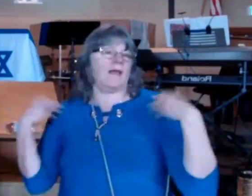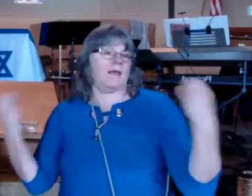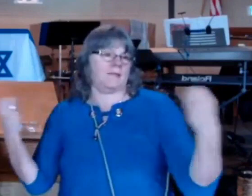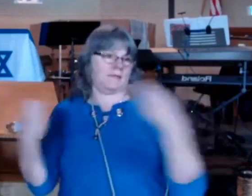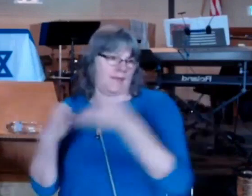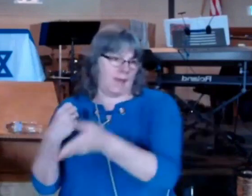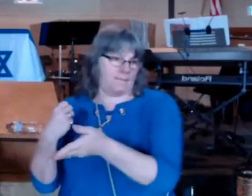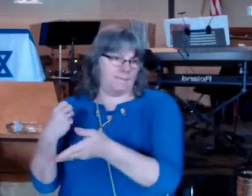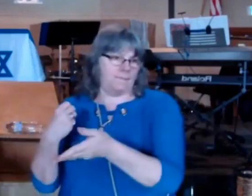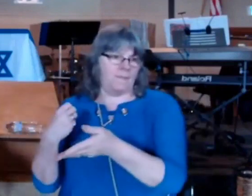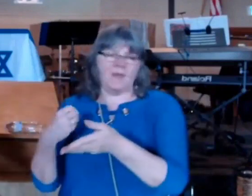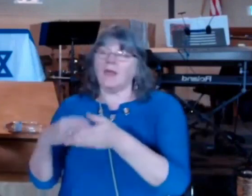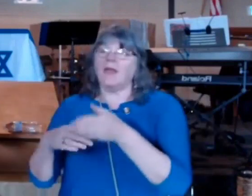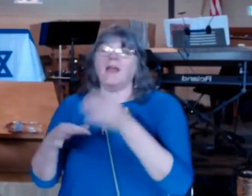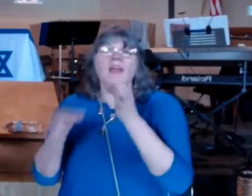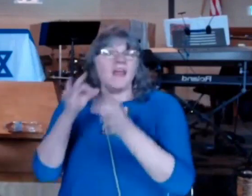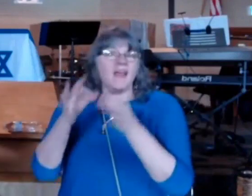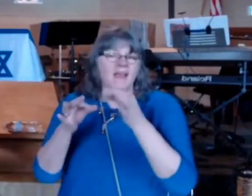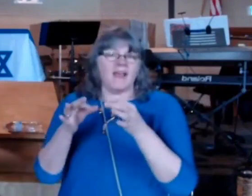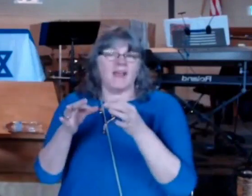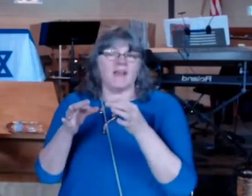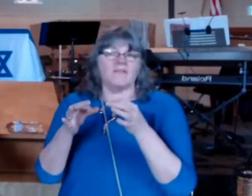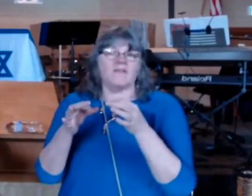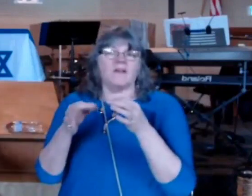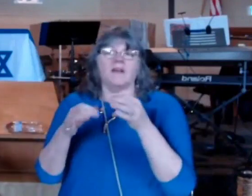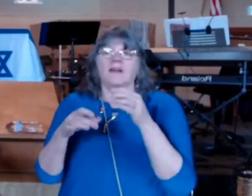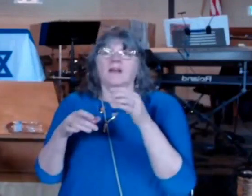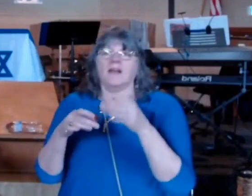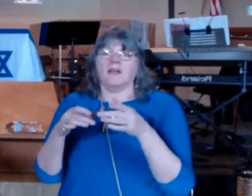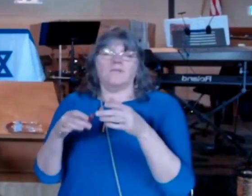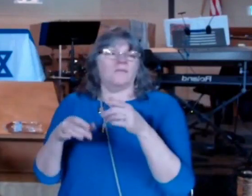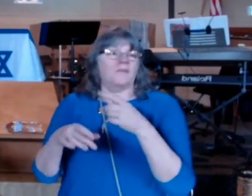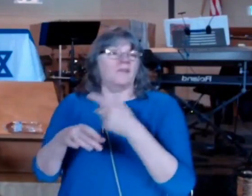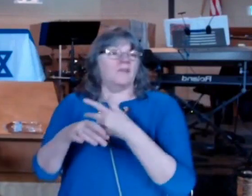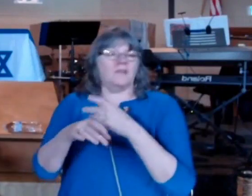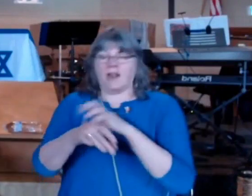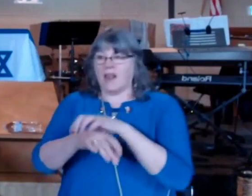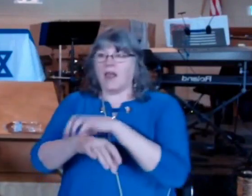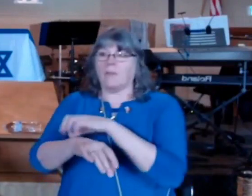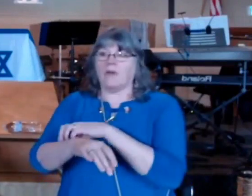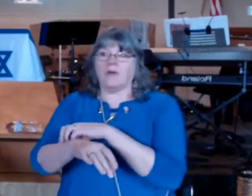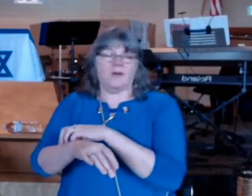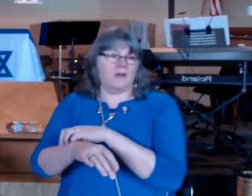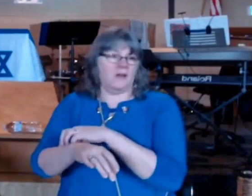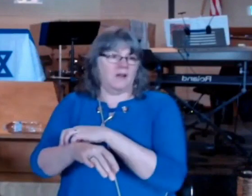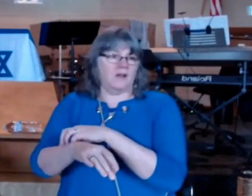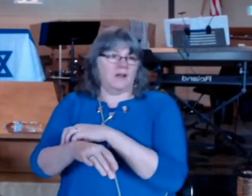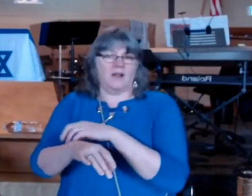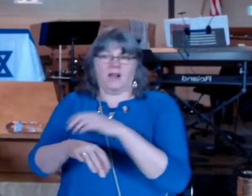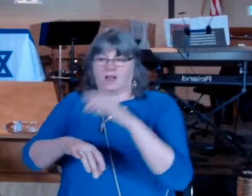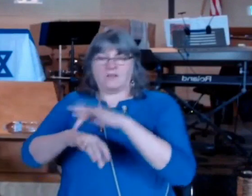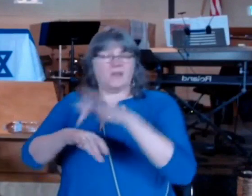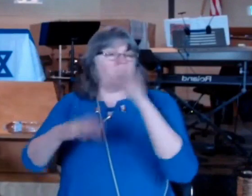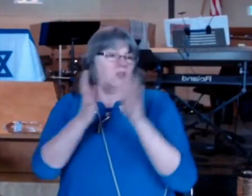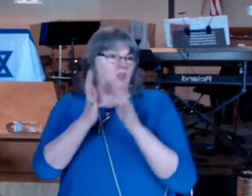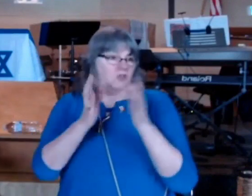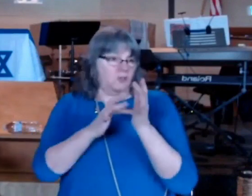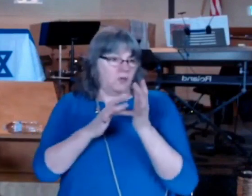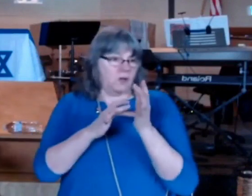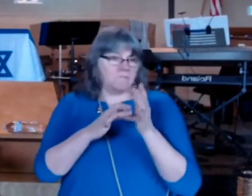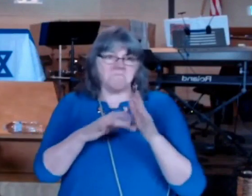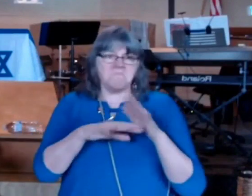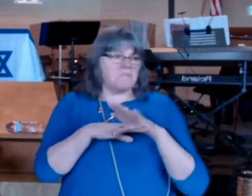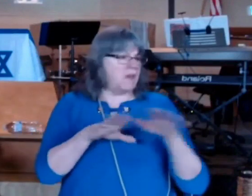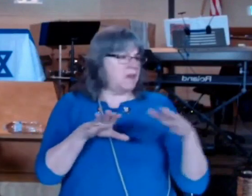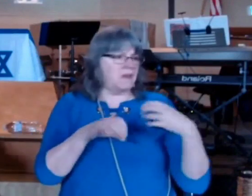those whom he touches he touched the leper it's in Luke that story Luke